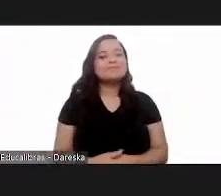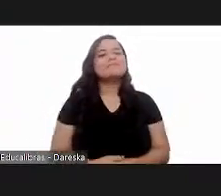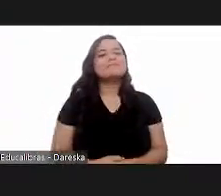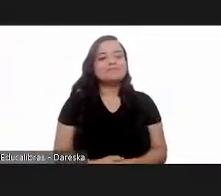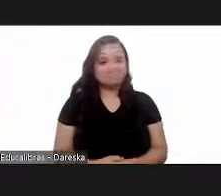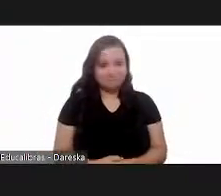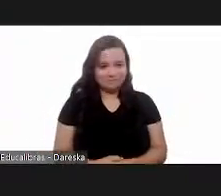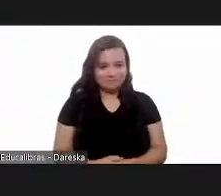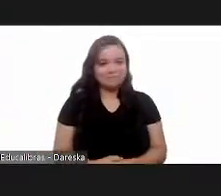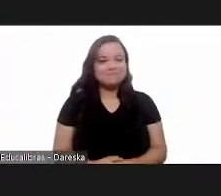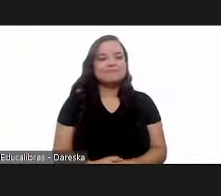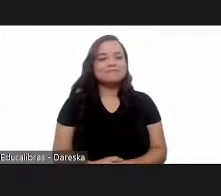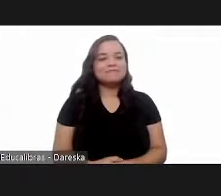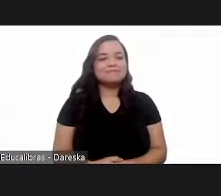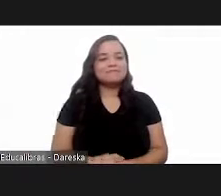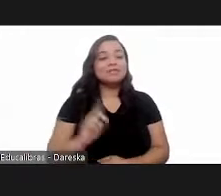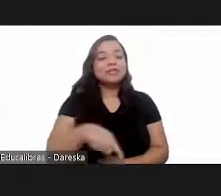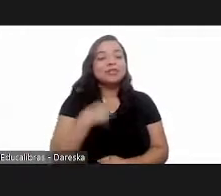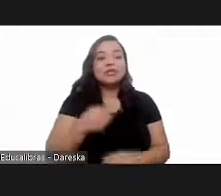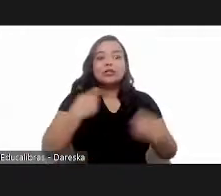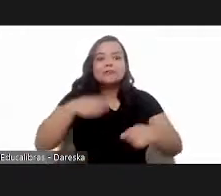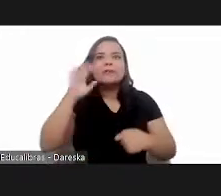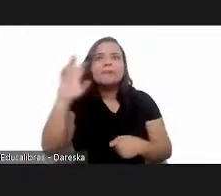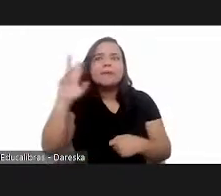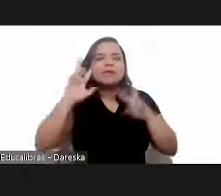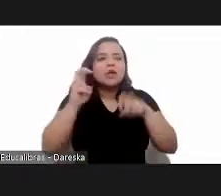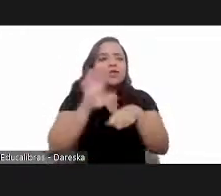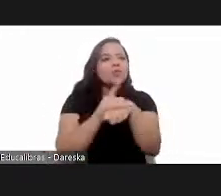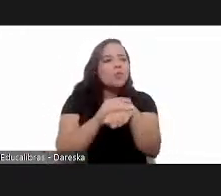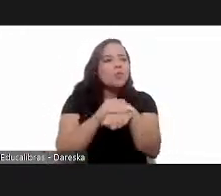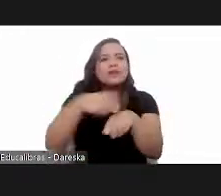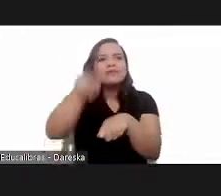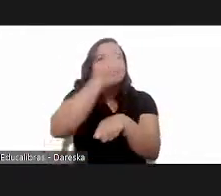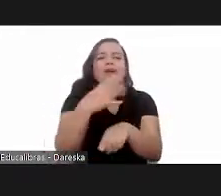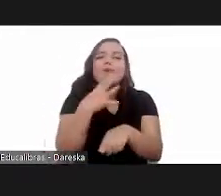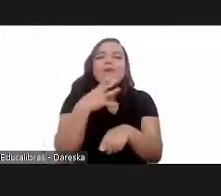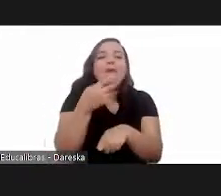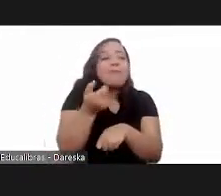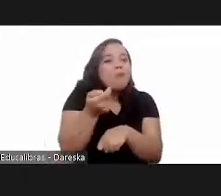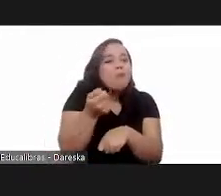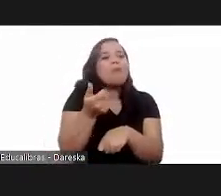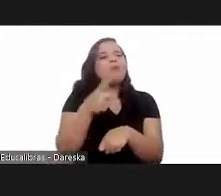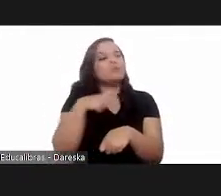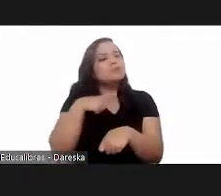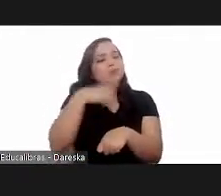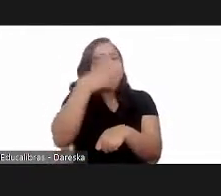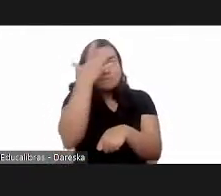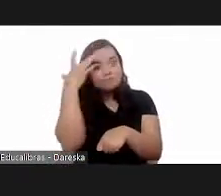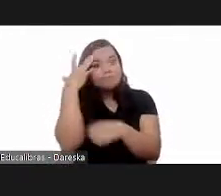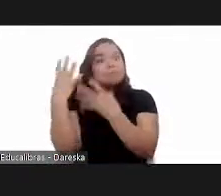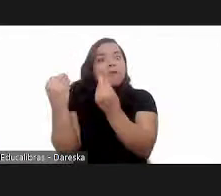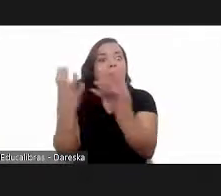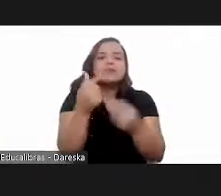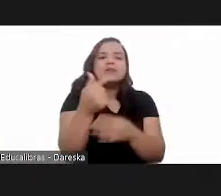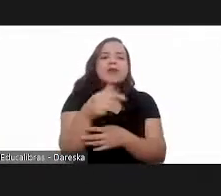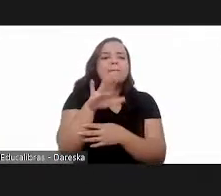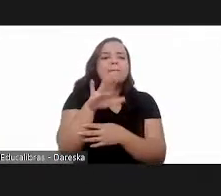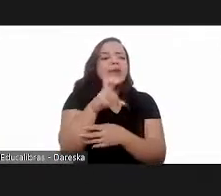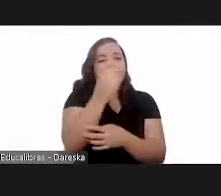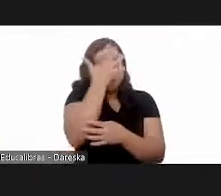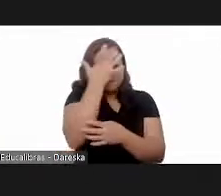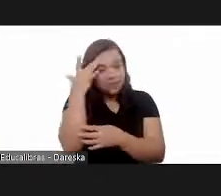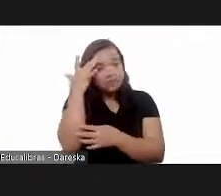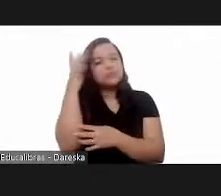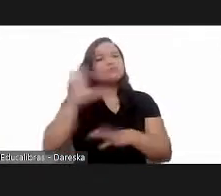today. This is an invisible disease that affects many people, 7 million people across the world,